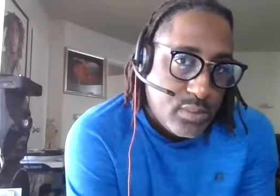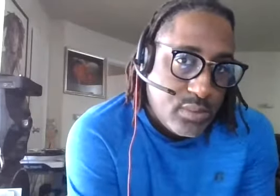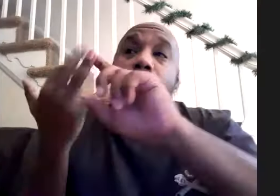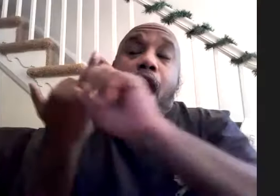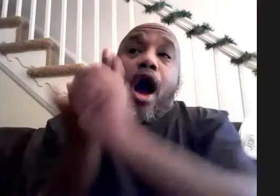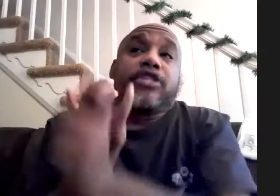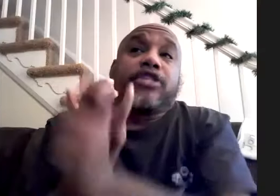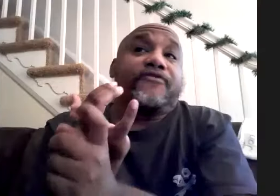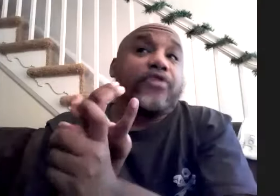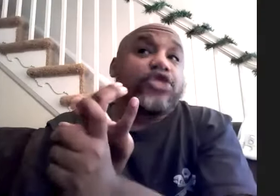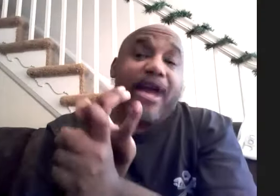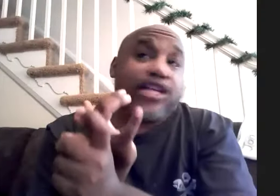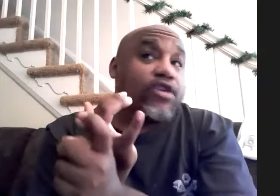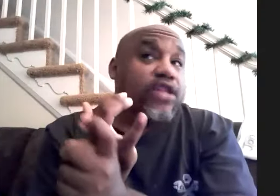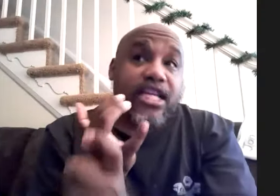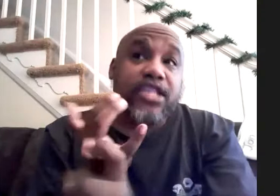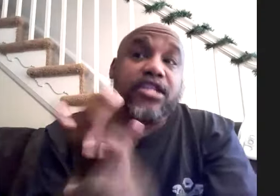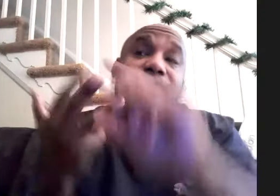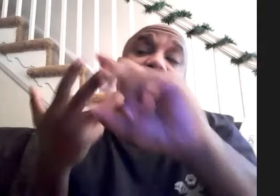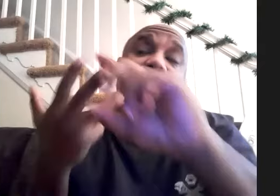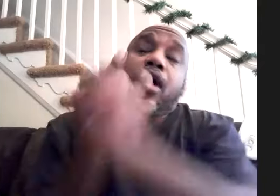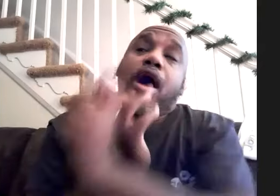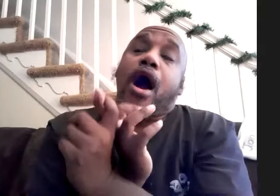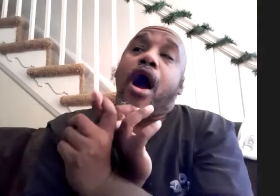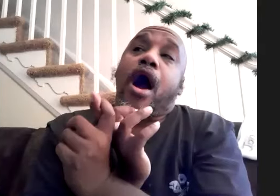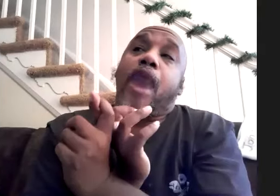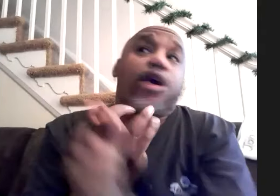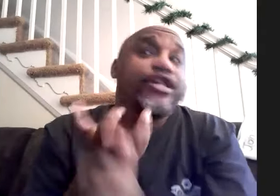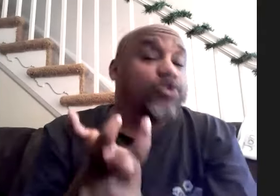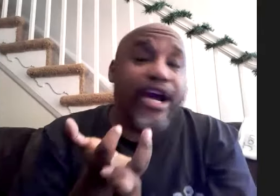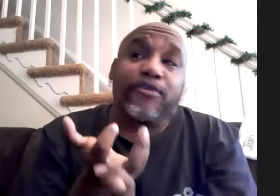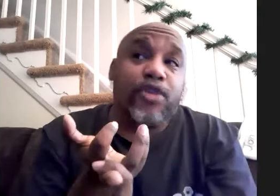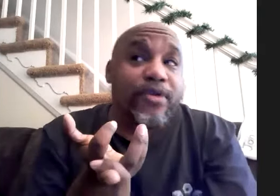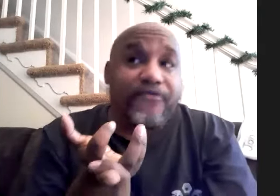uh phil spector i liked his stuff uh marius white from earthwood and fire